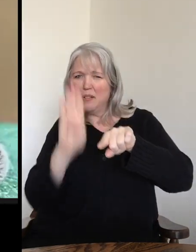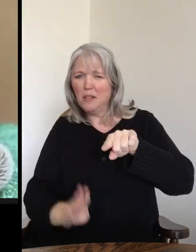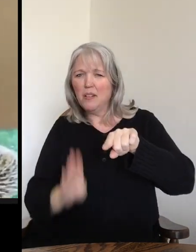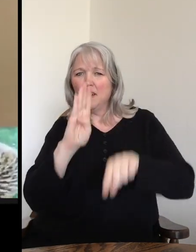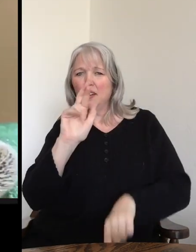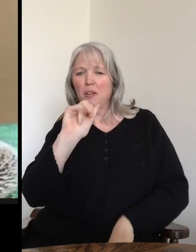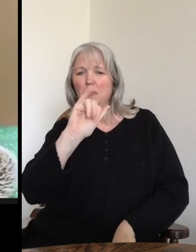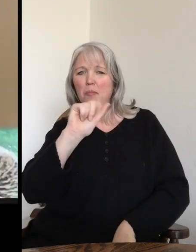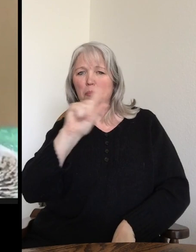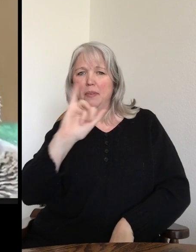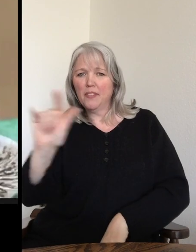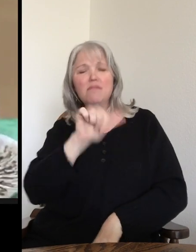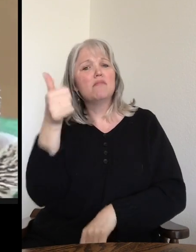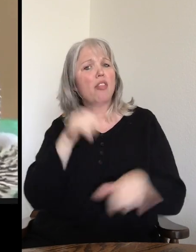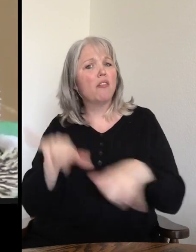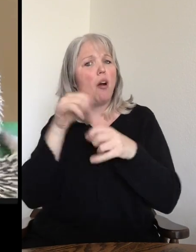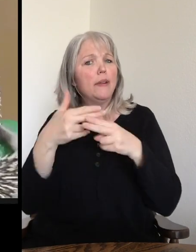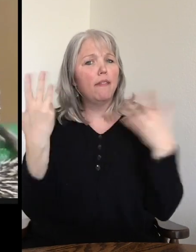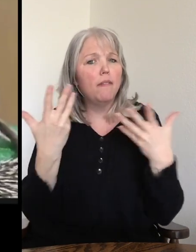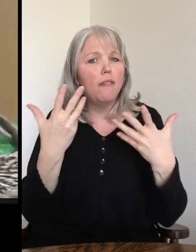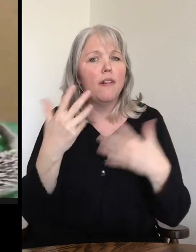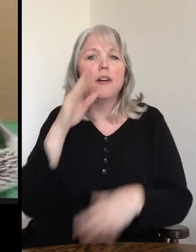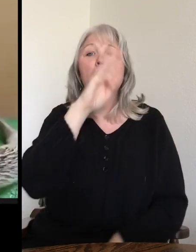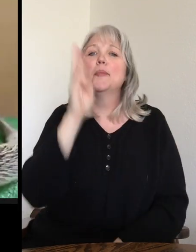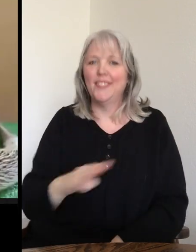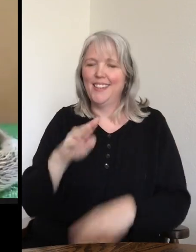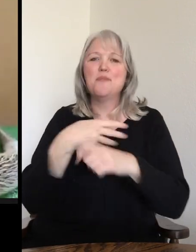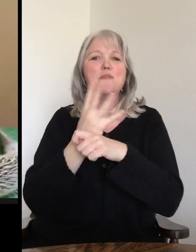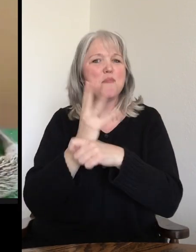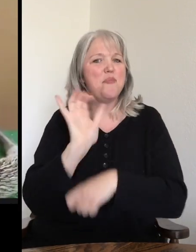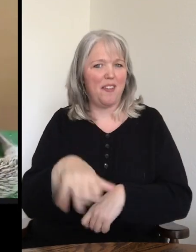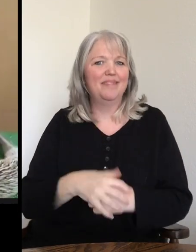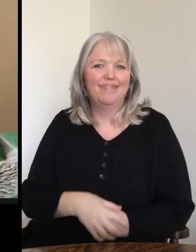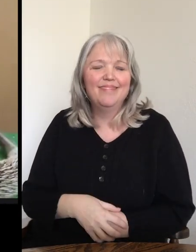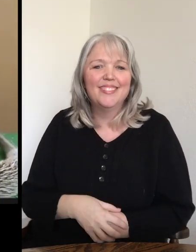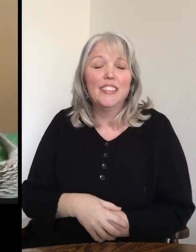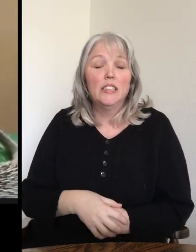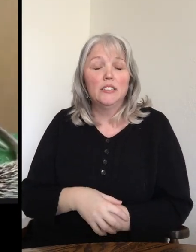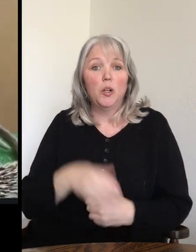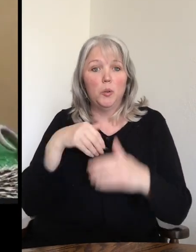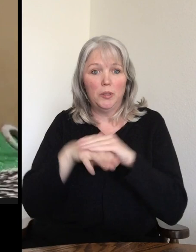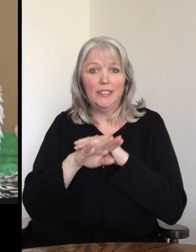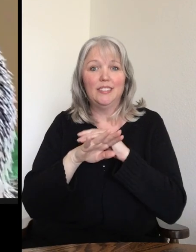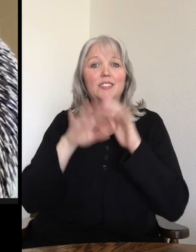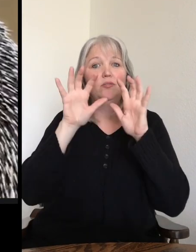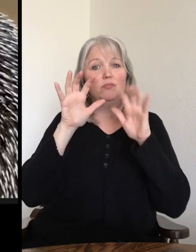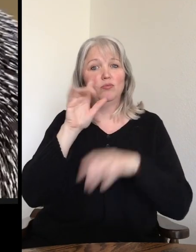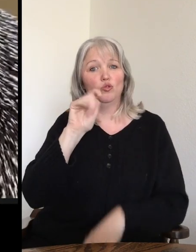for them other than prehensile tailed porcupine is the Brazilian porcupine. And so being in the Neotrophics in South